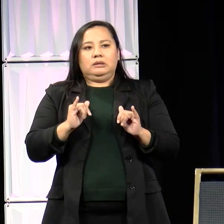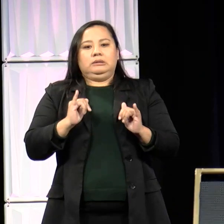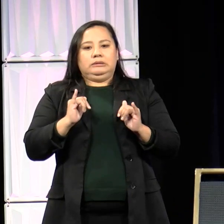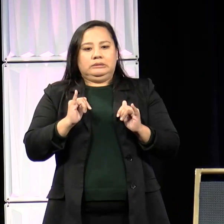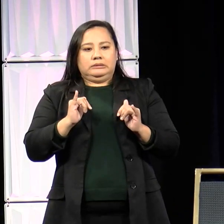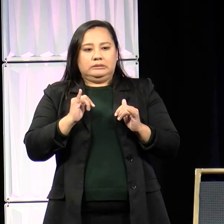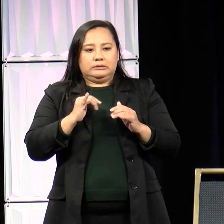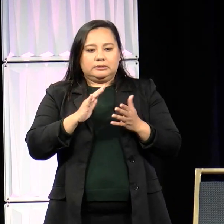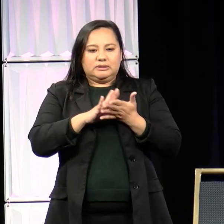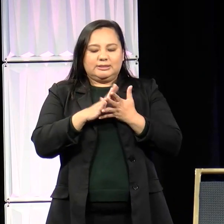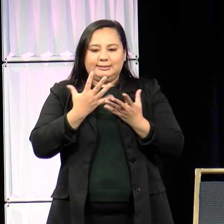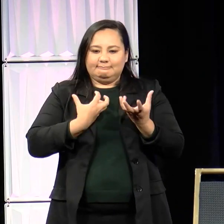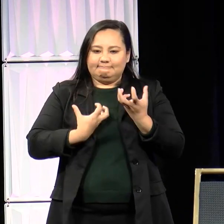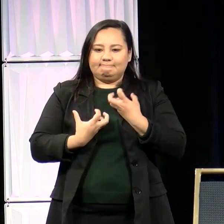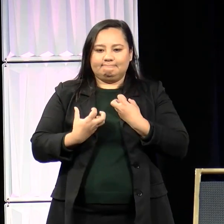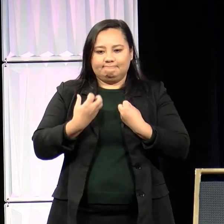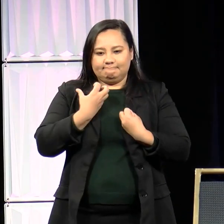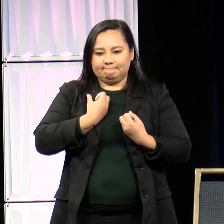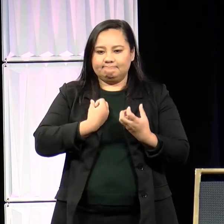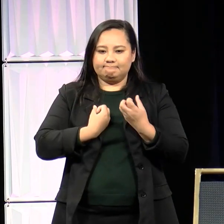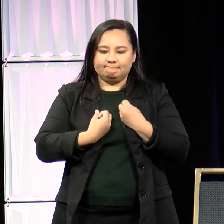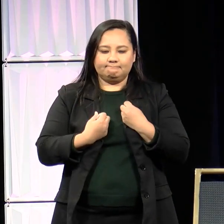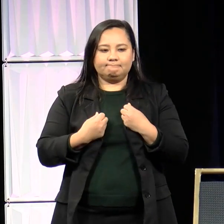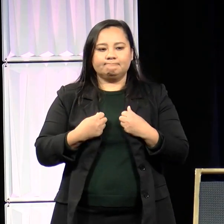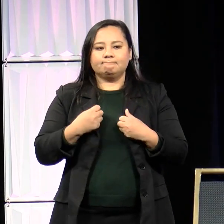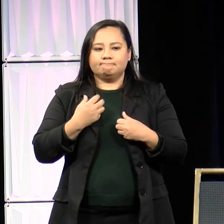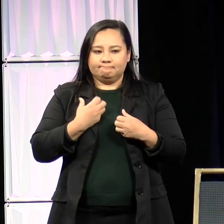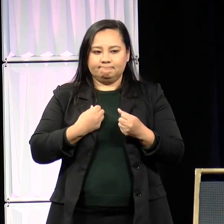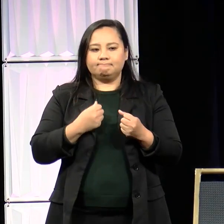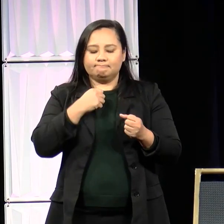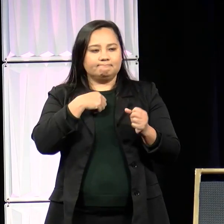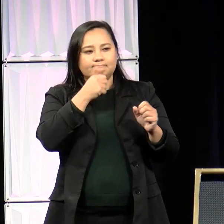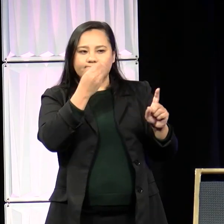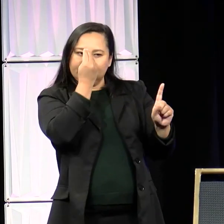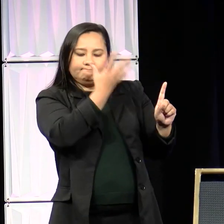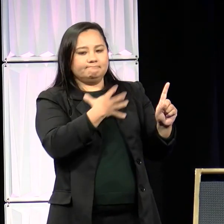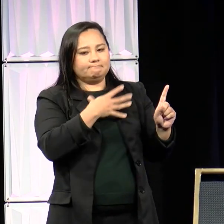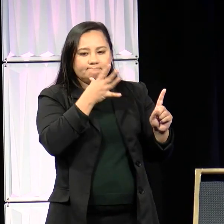around new adults, and eventually by the age of seven, I attempted suicide.